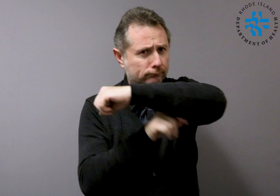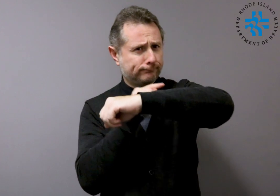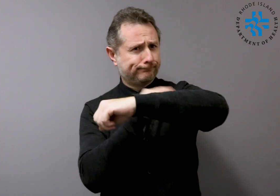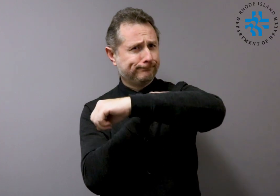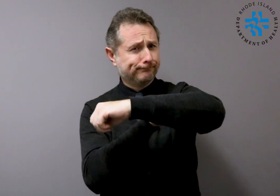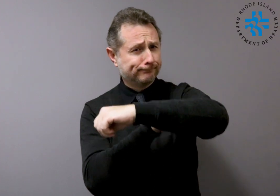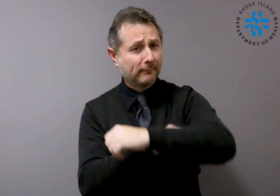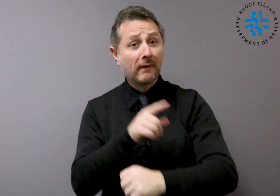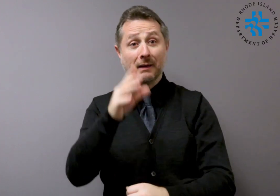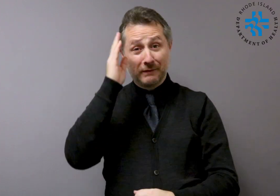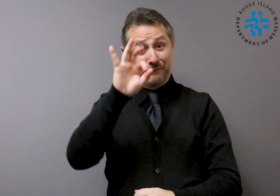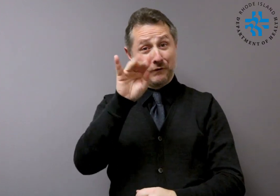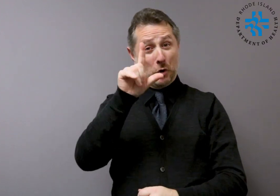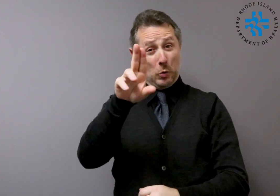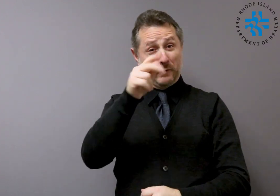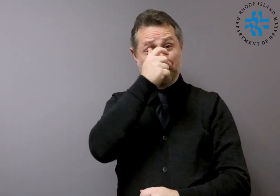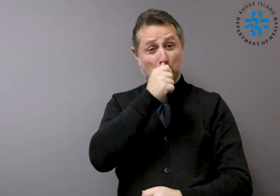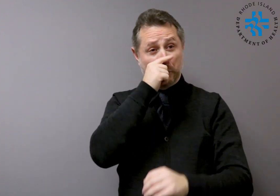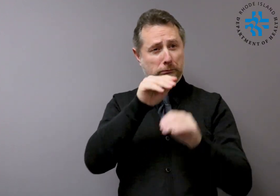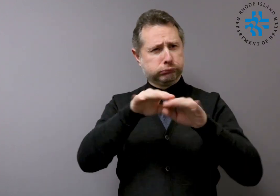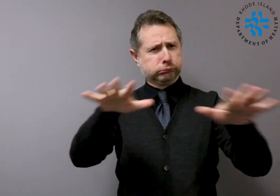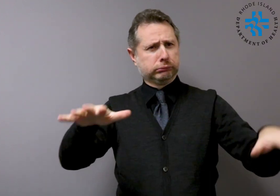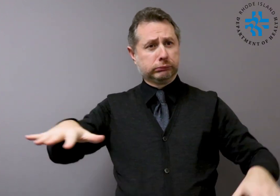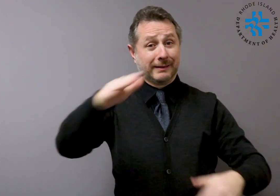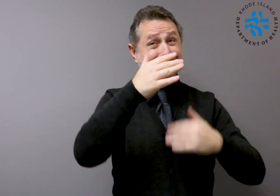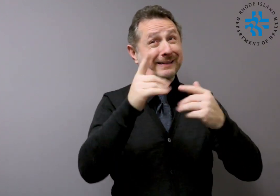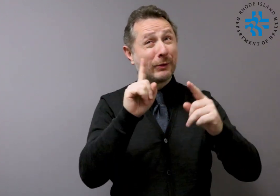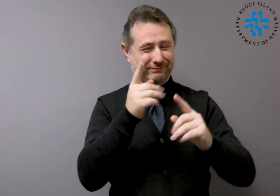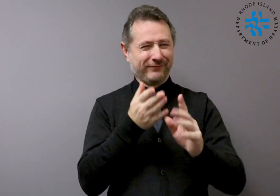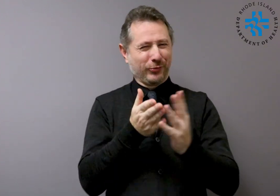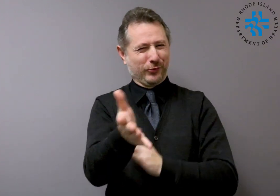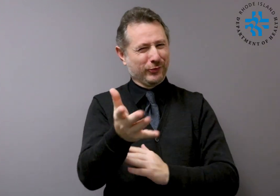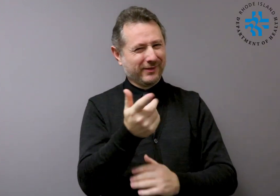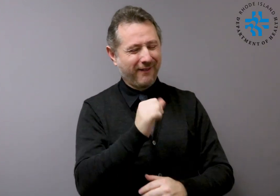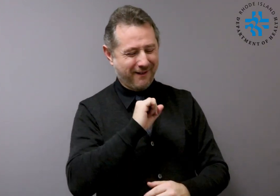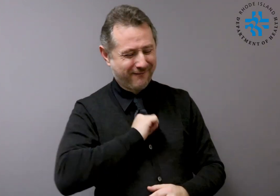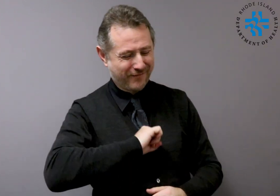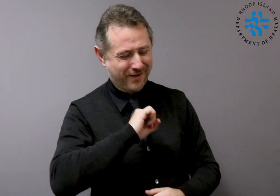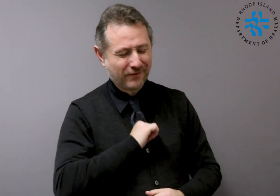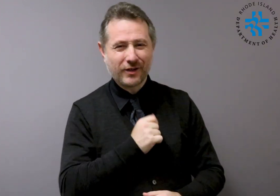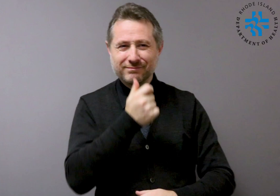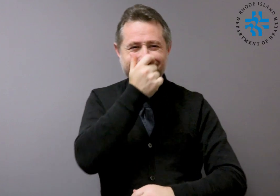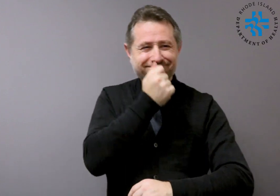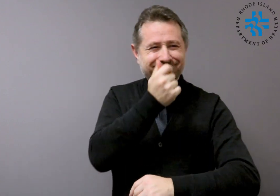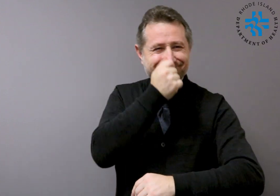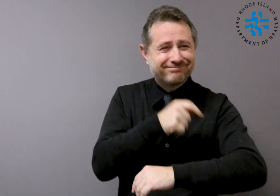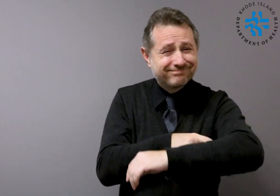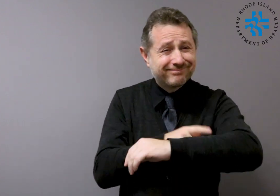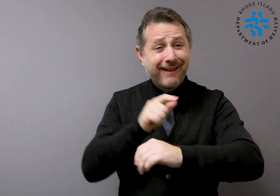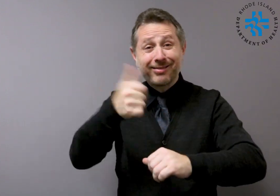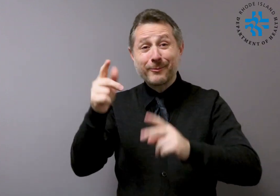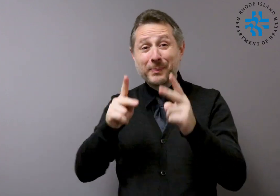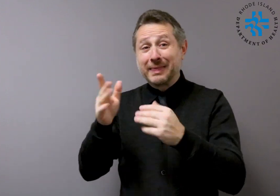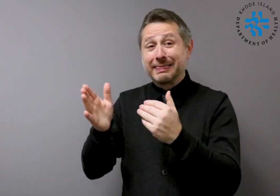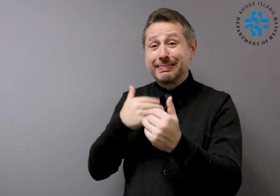Keep services, especially bedside tables, surfaces in the bathroom, and toys for children, clean by wiping them down with a household